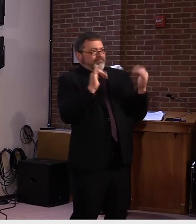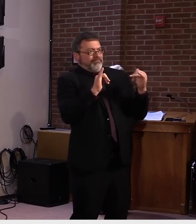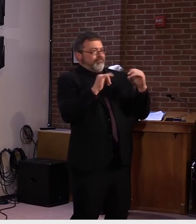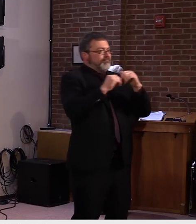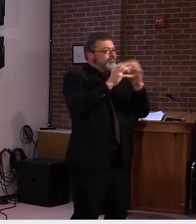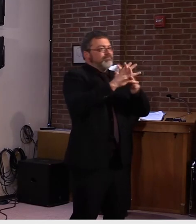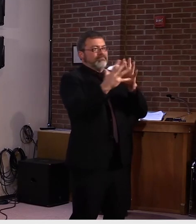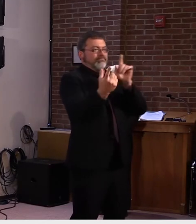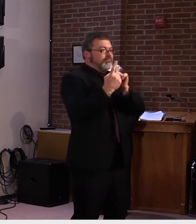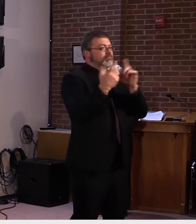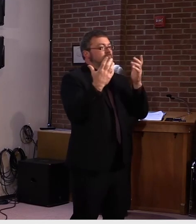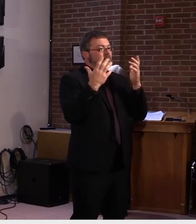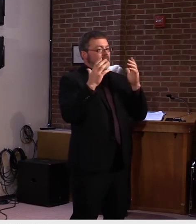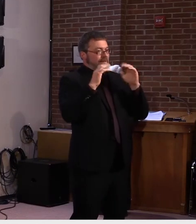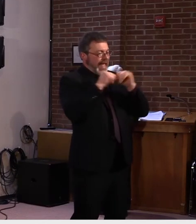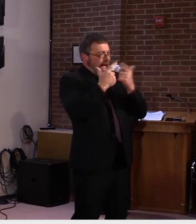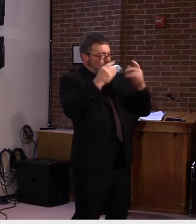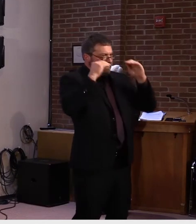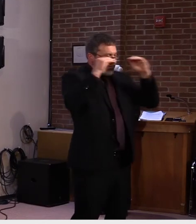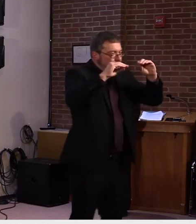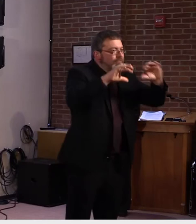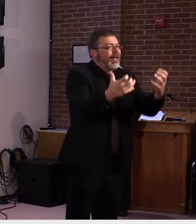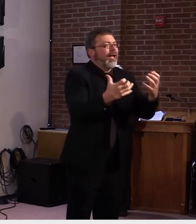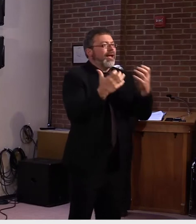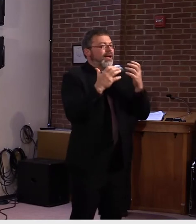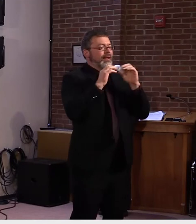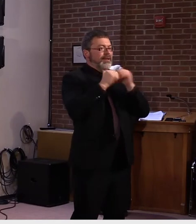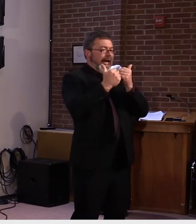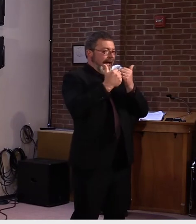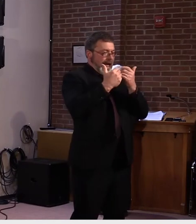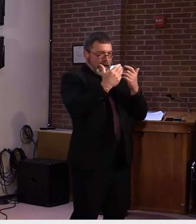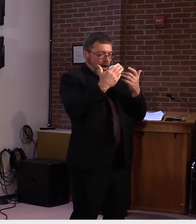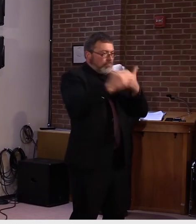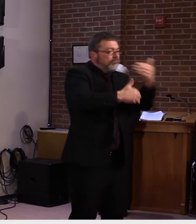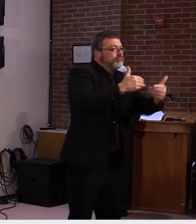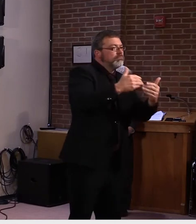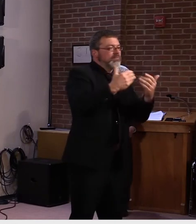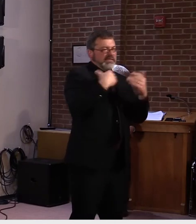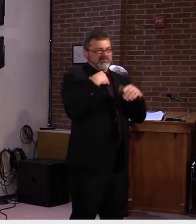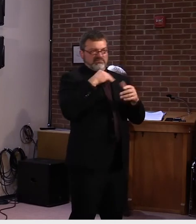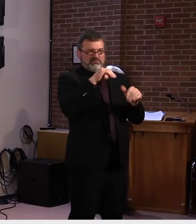teacher groups and so forth if they feel they need specific guidance to implement our, our health guidance.